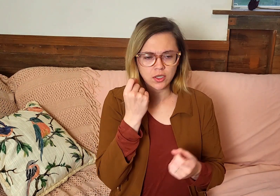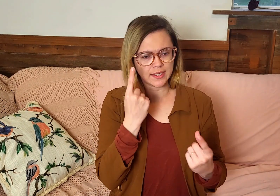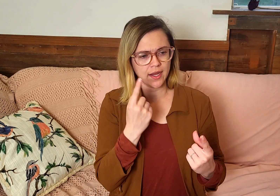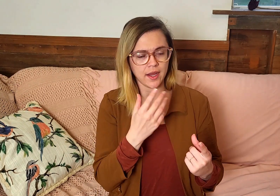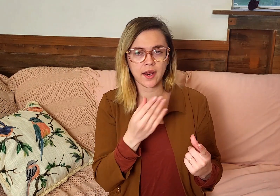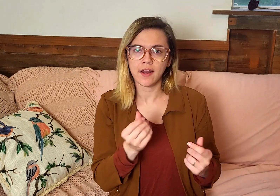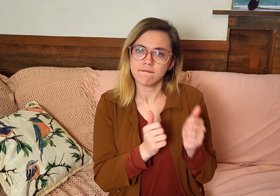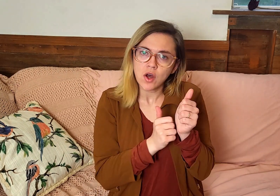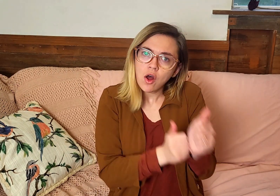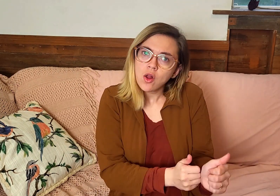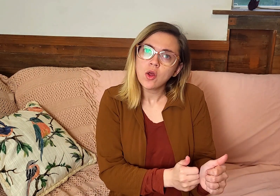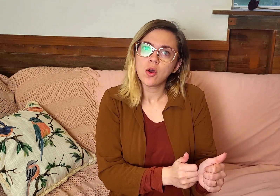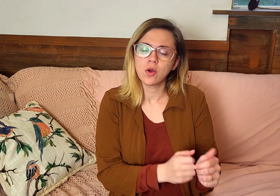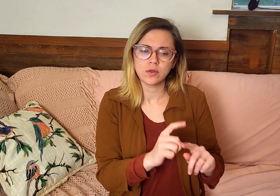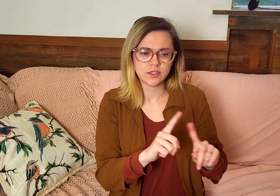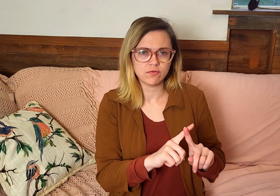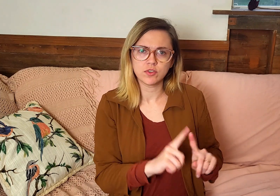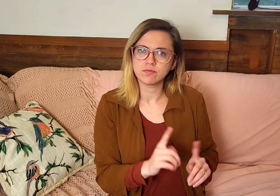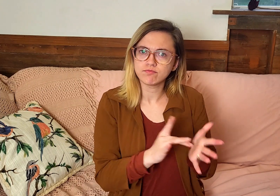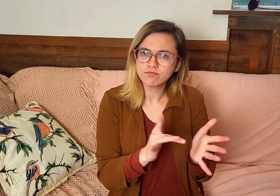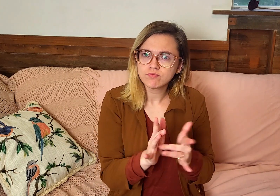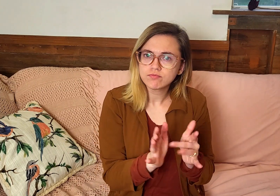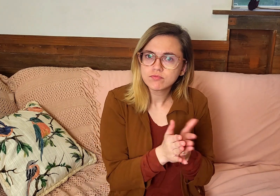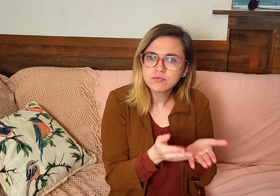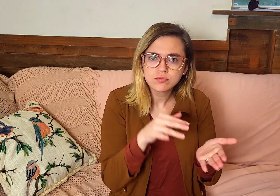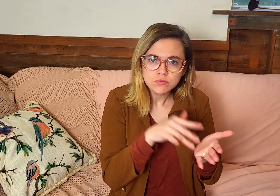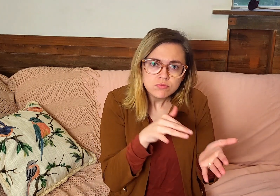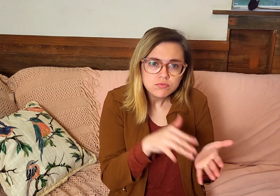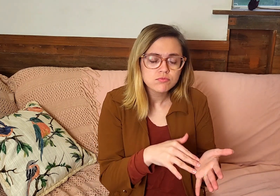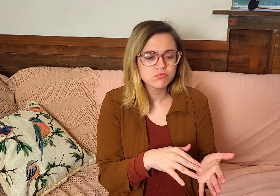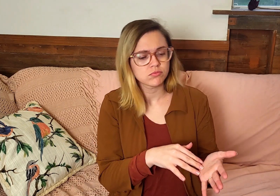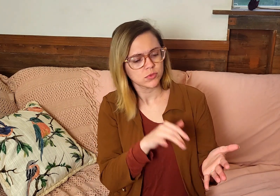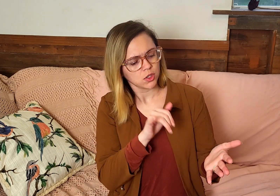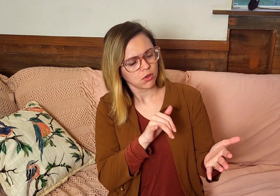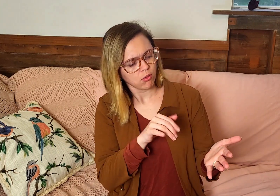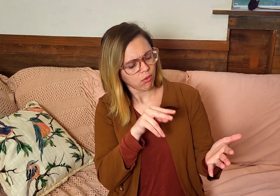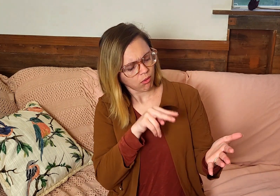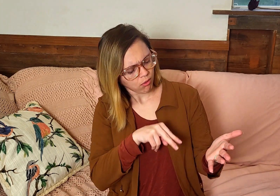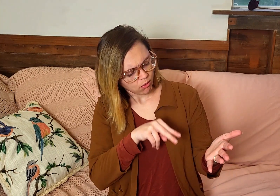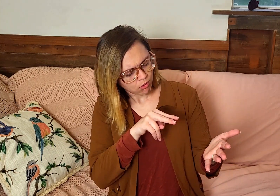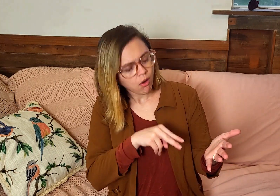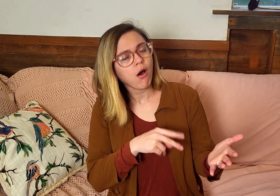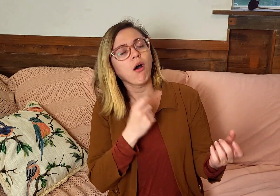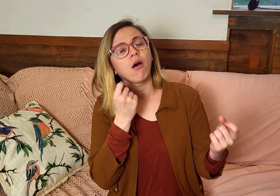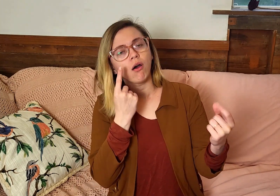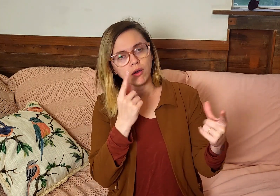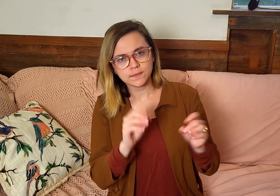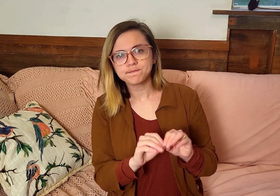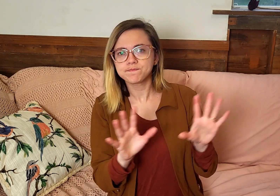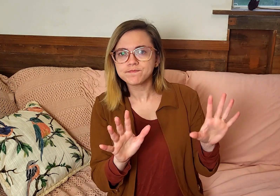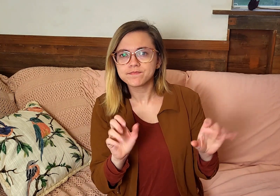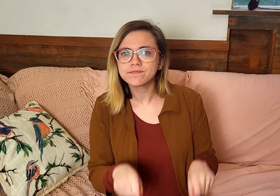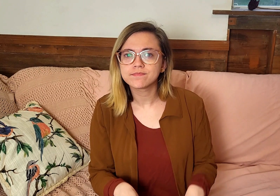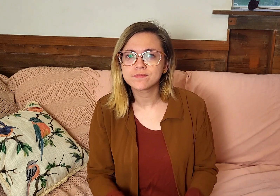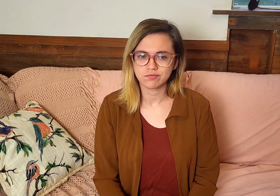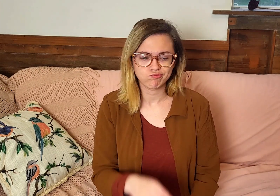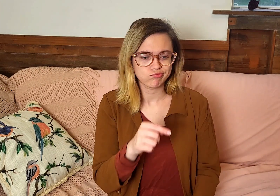it. Those different apps can help you understand and follow along the different scriptures and be able to study the Bible